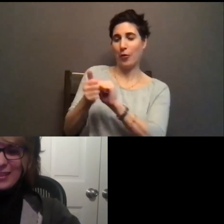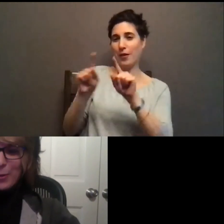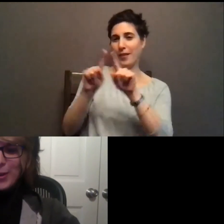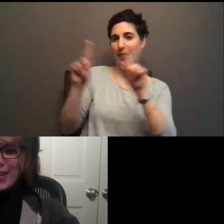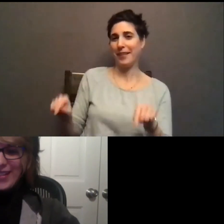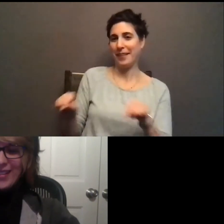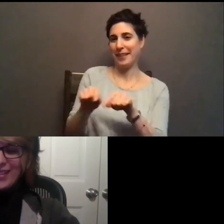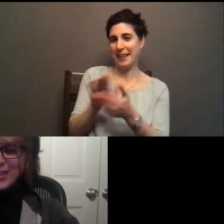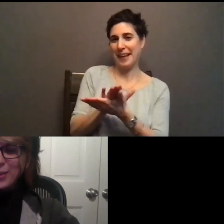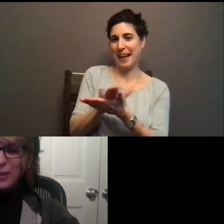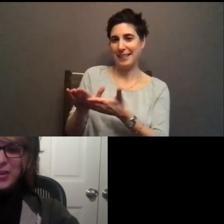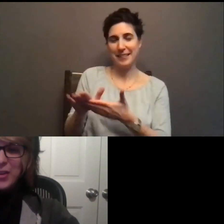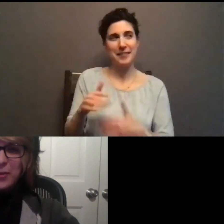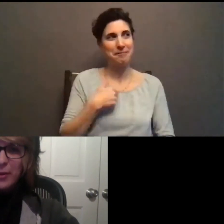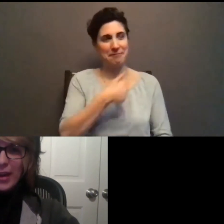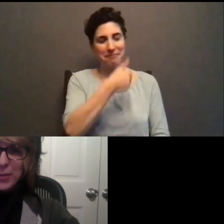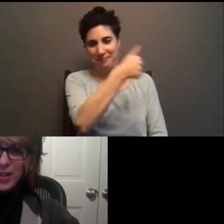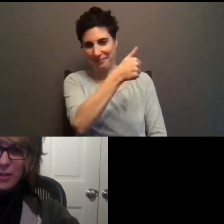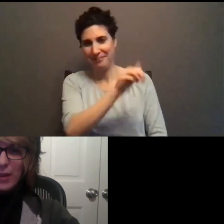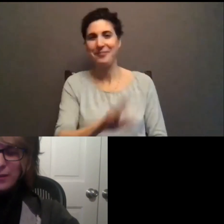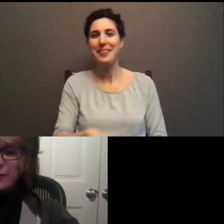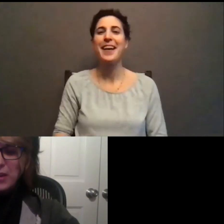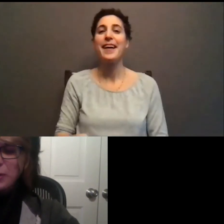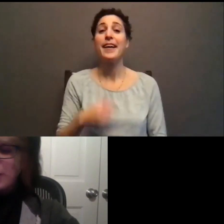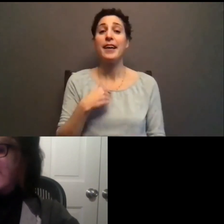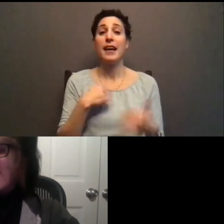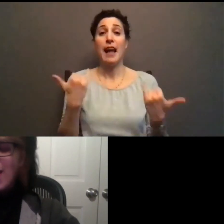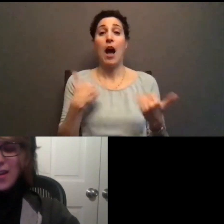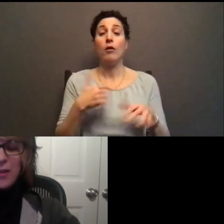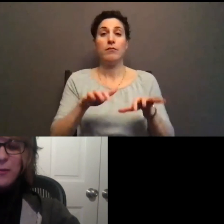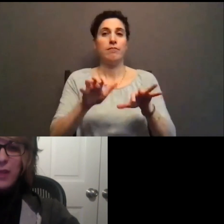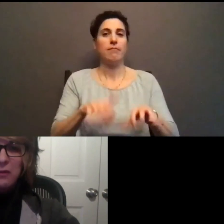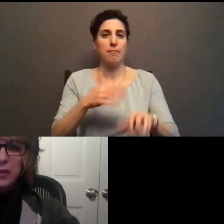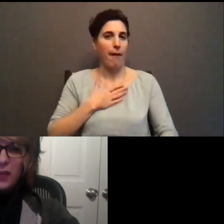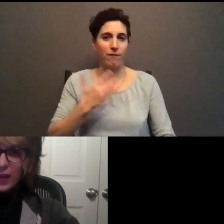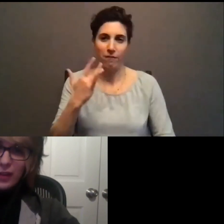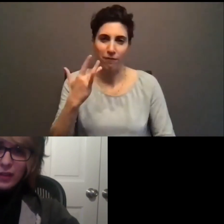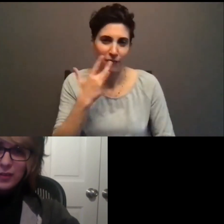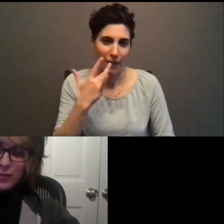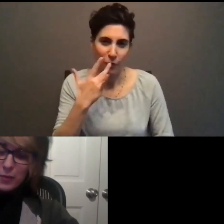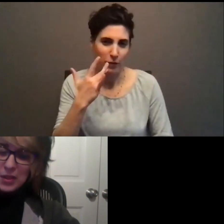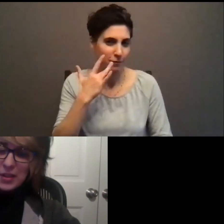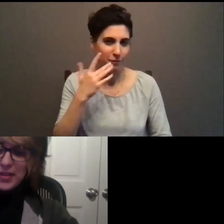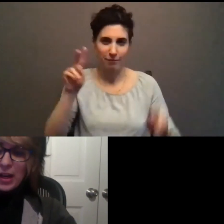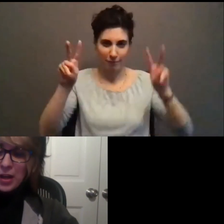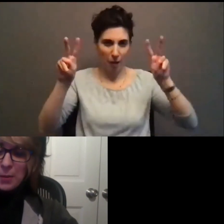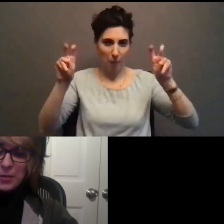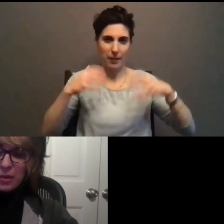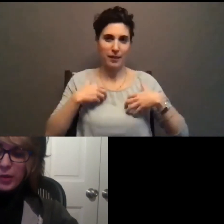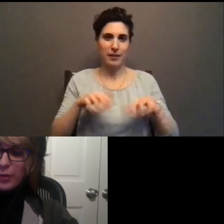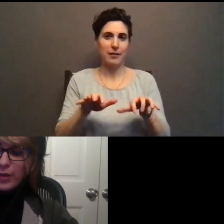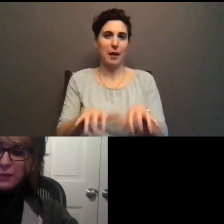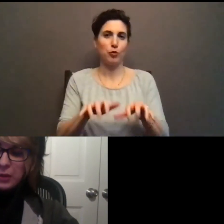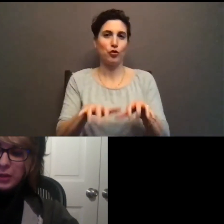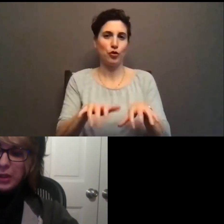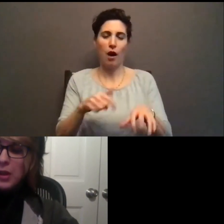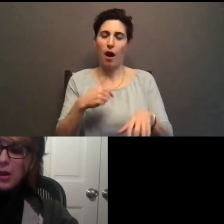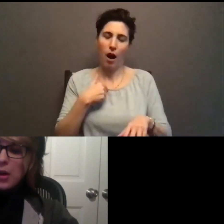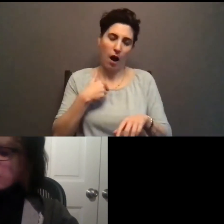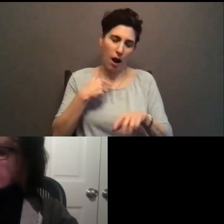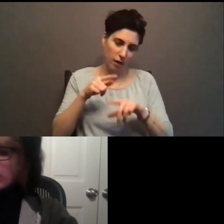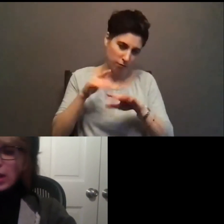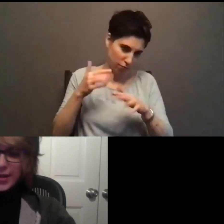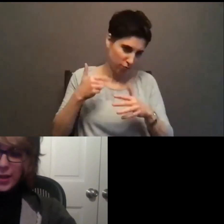So. Oh yeah. So let's talk about captioning. My favorite, favorite thing, because I am someone who definitely